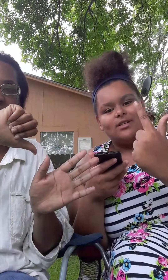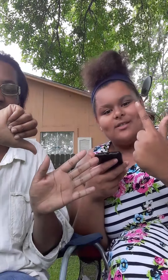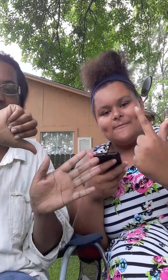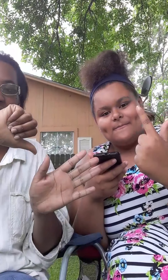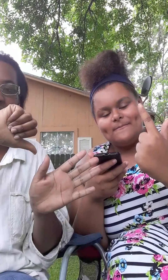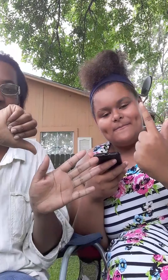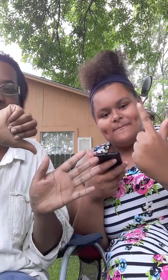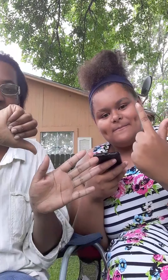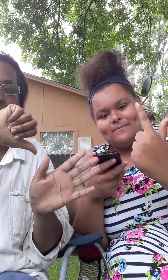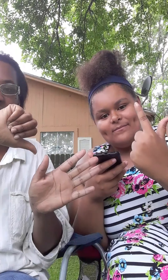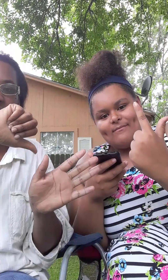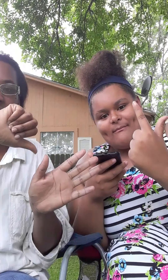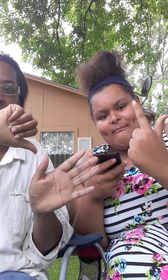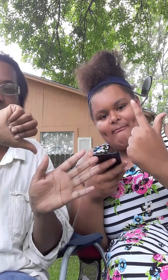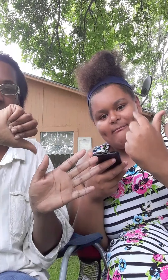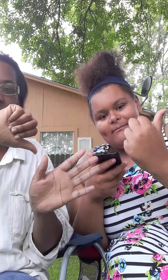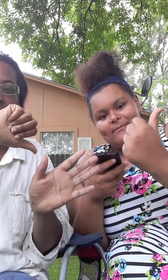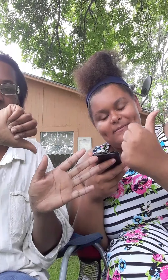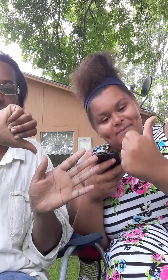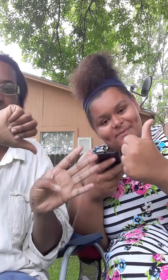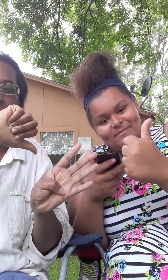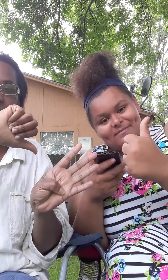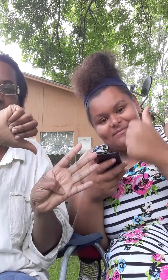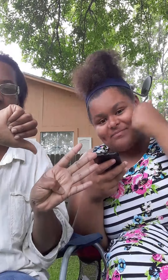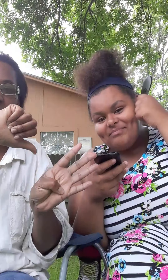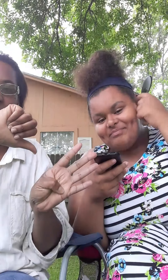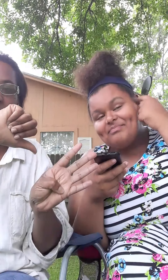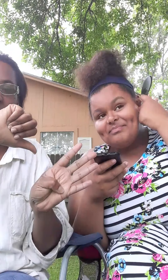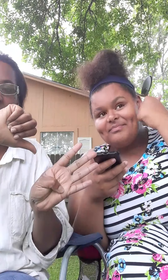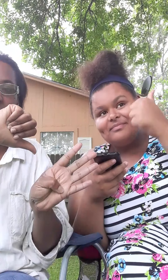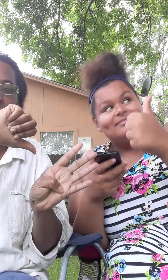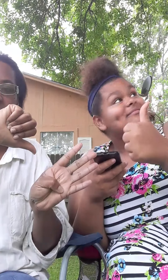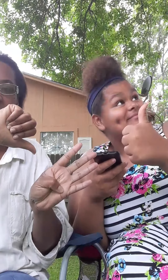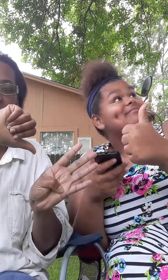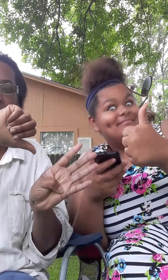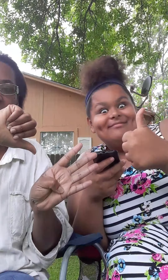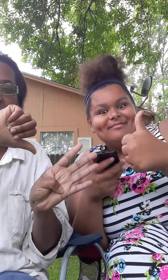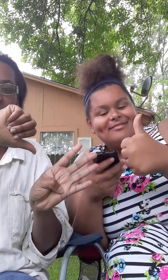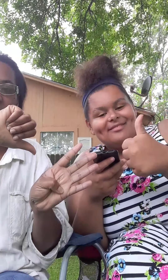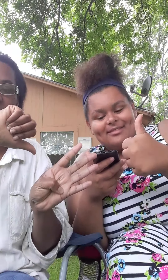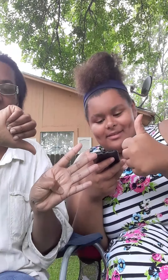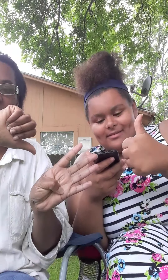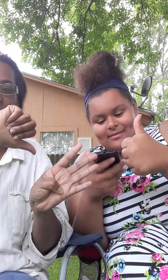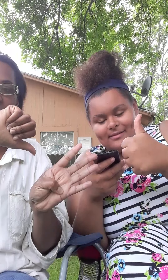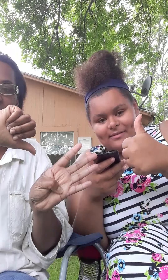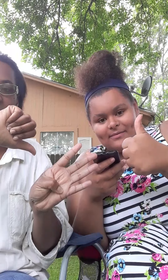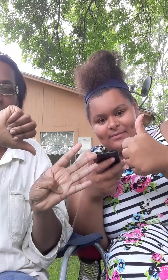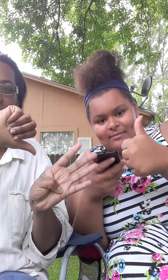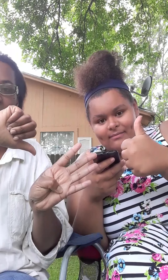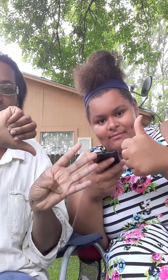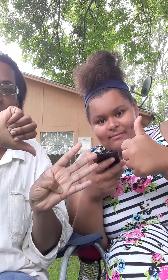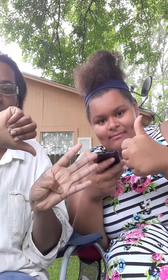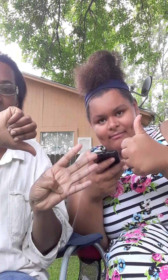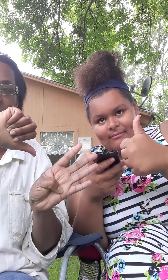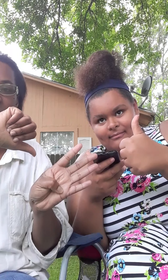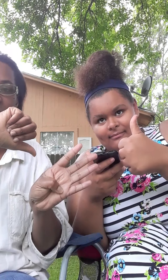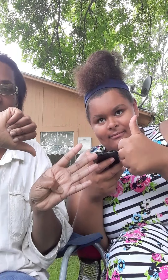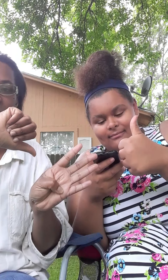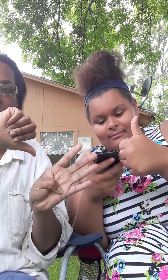you had to say yes, ma'am, or sir, to any of your elders. Shit. And put a finger down if 90s music on a Saturday meant